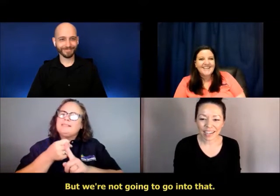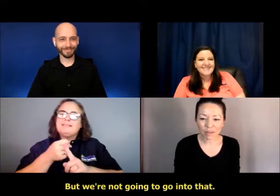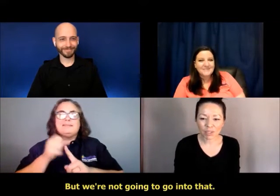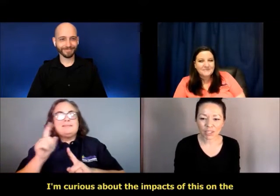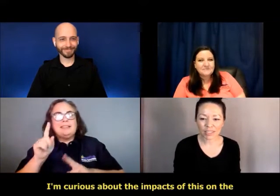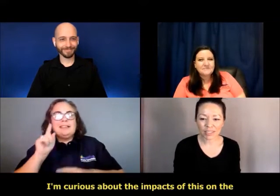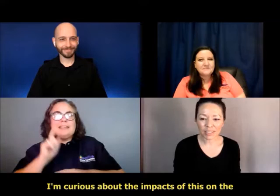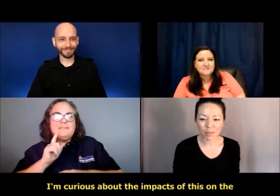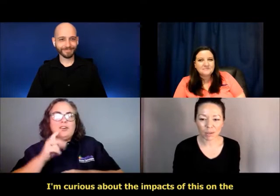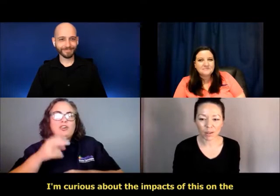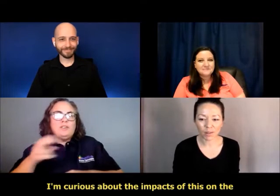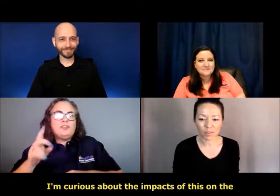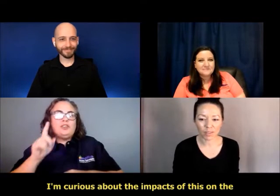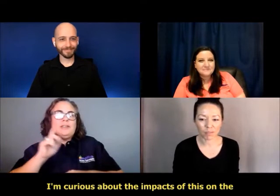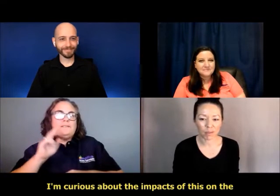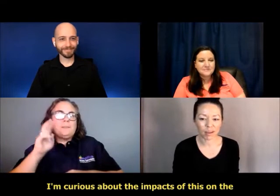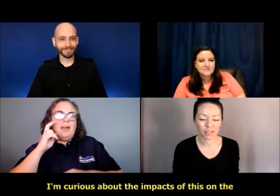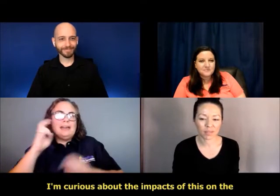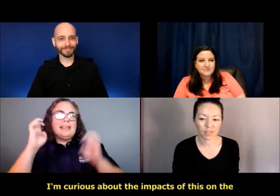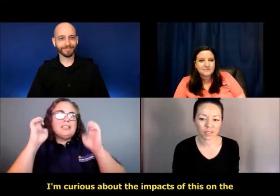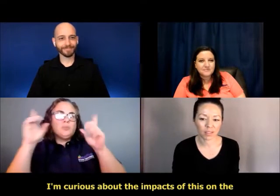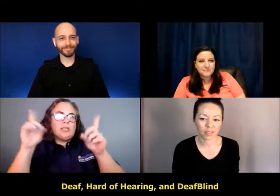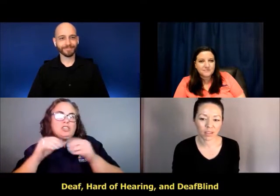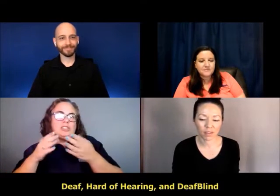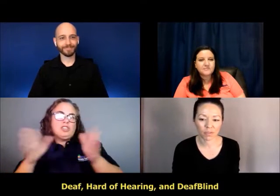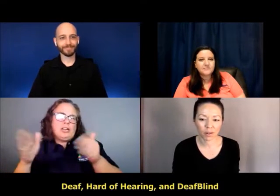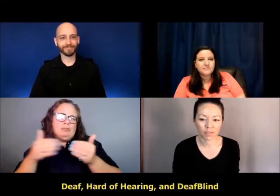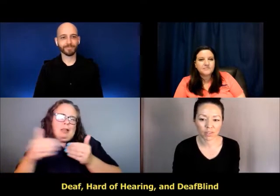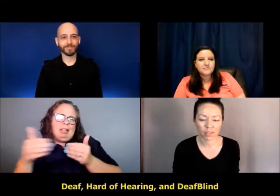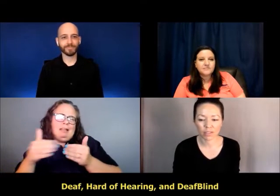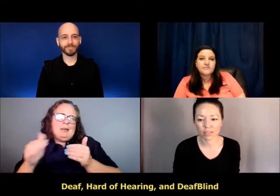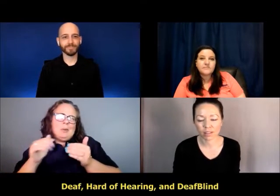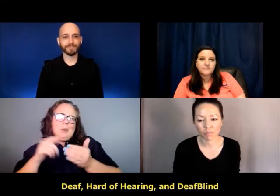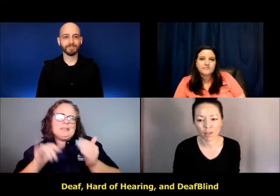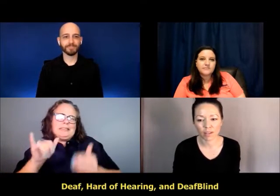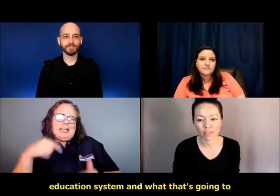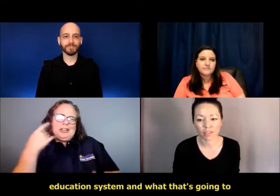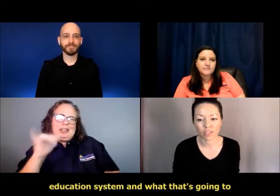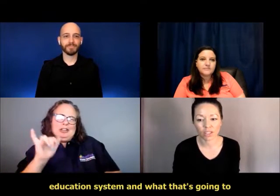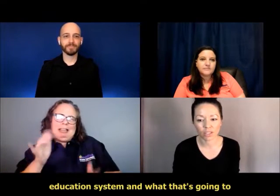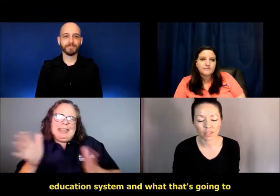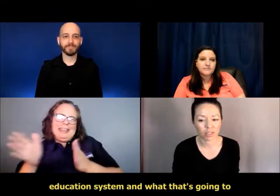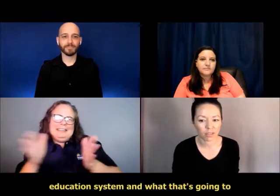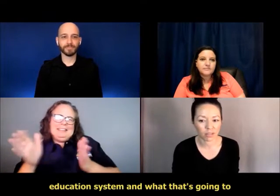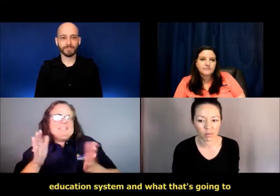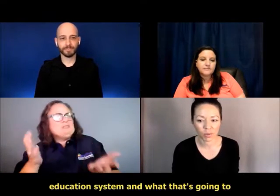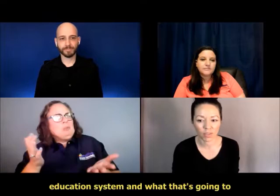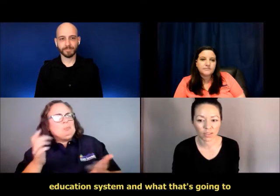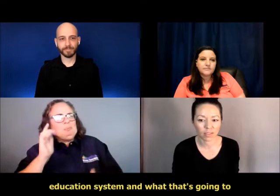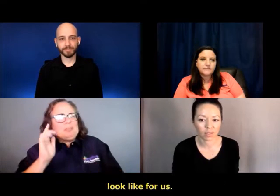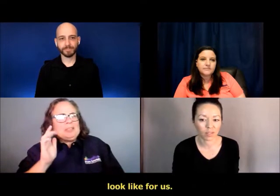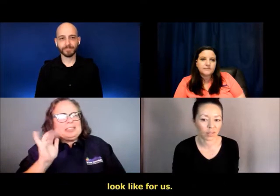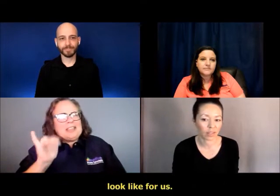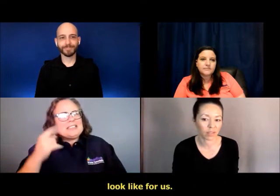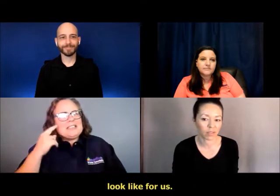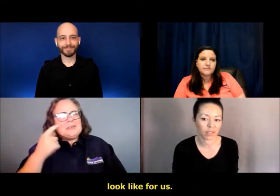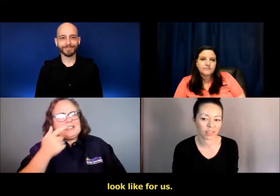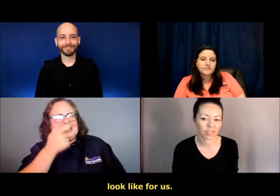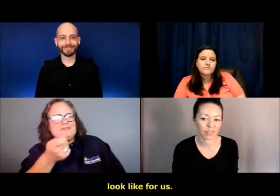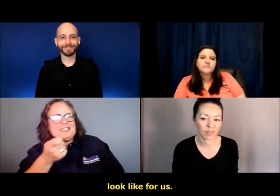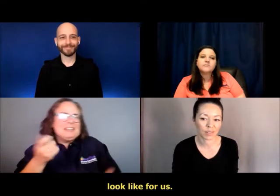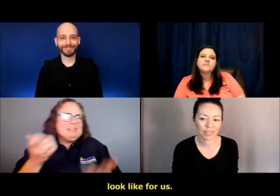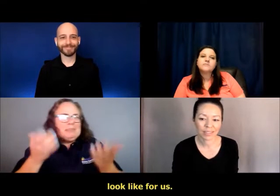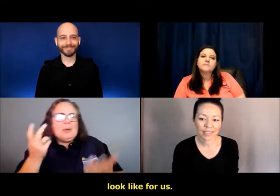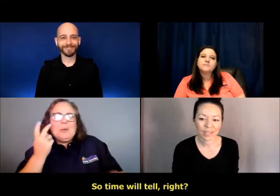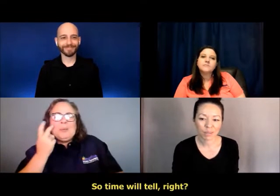Uh, I'm curious about the impacts of this on the deaf, hard of hearing and deaf blind education system and what that's going to look like for